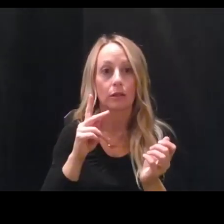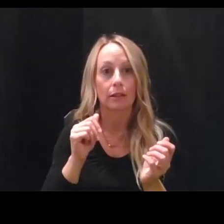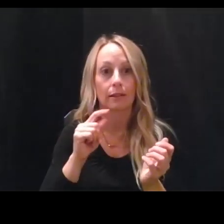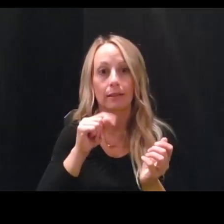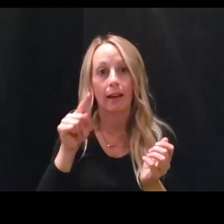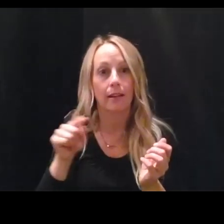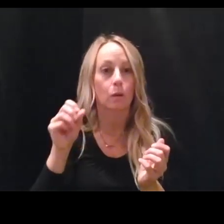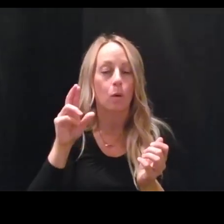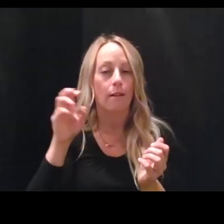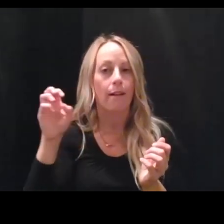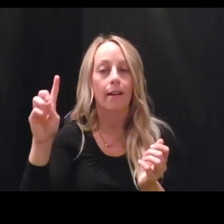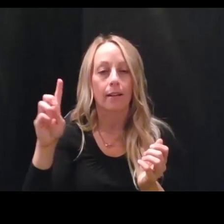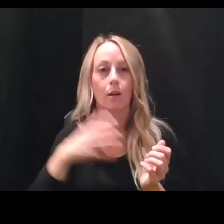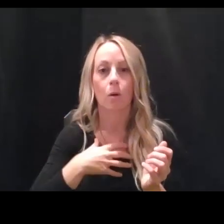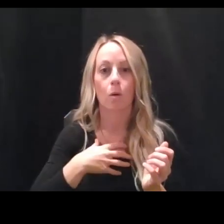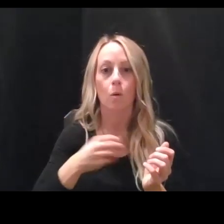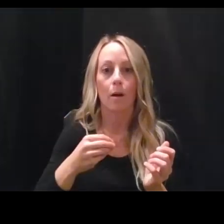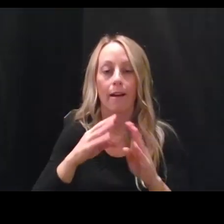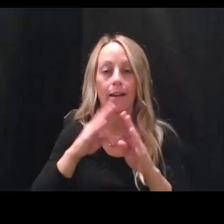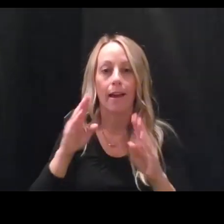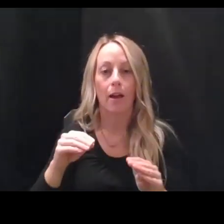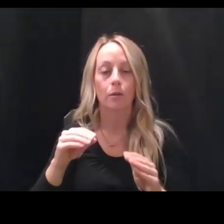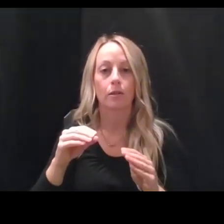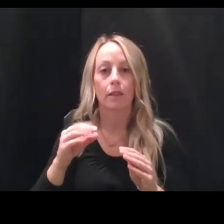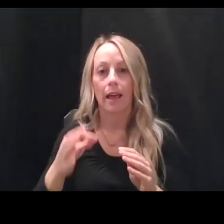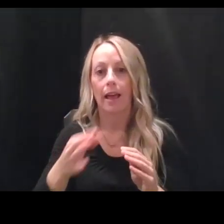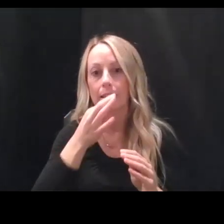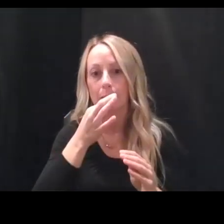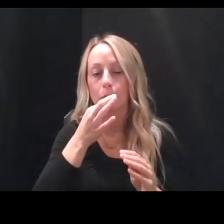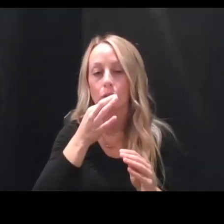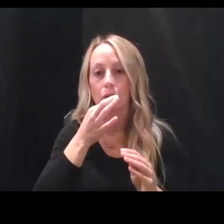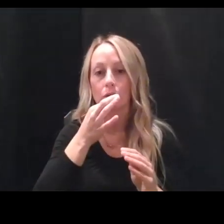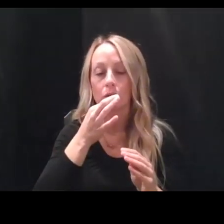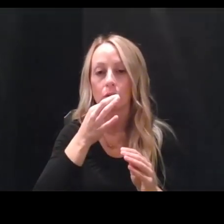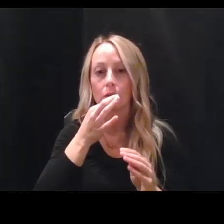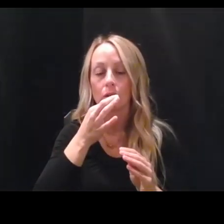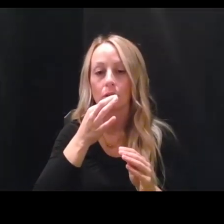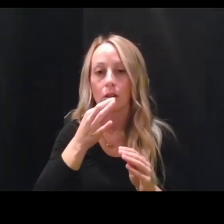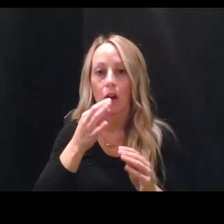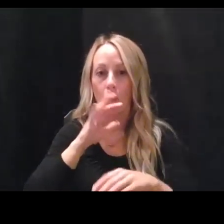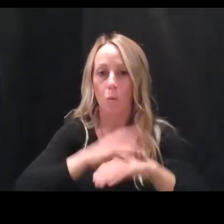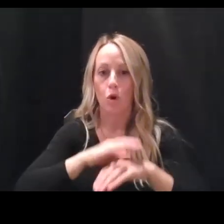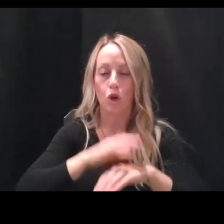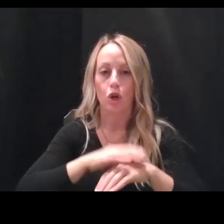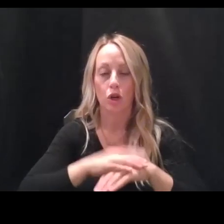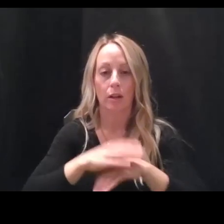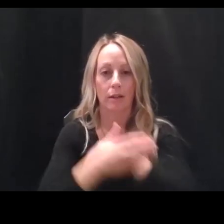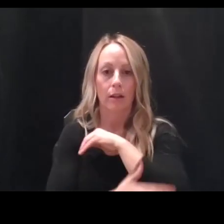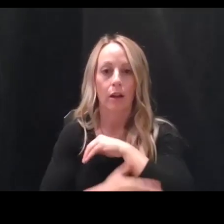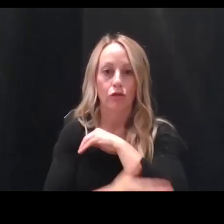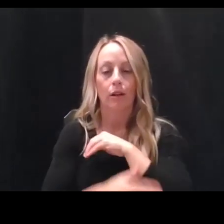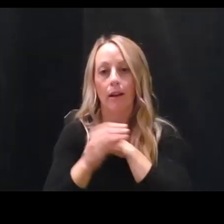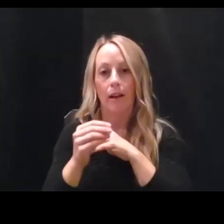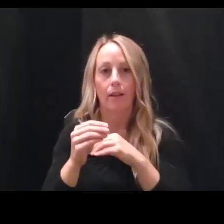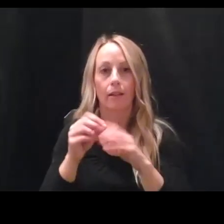White House experts are warning Iowa leaders that the state has the country's steepest coronavirus outbreak and that the state should close bars